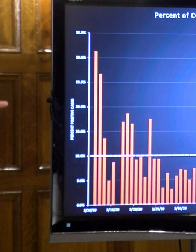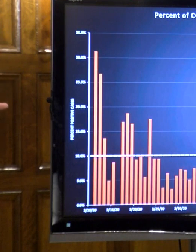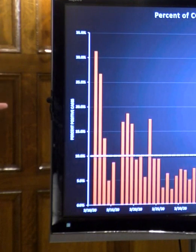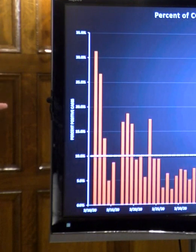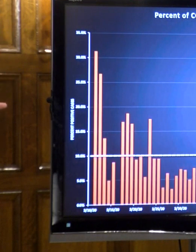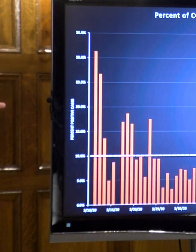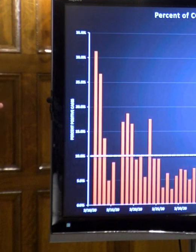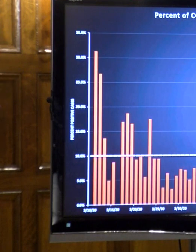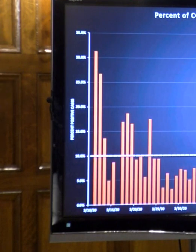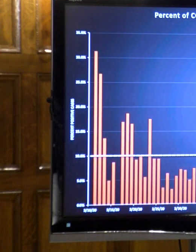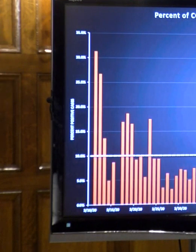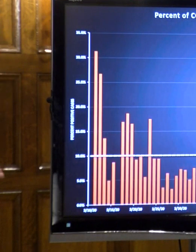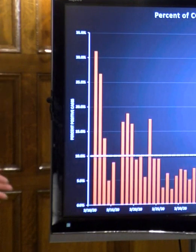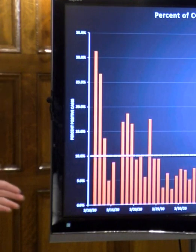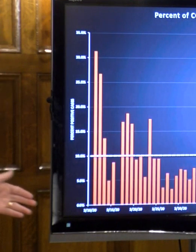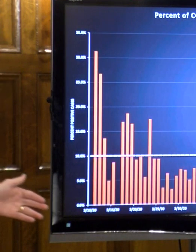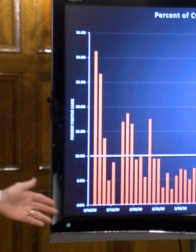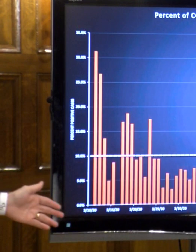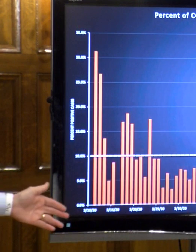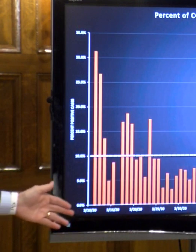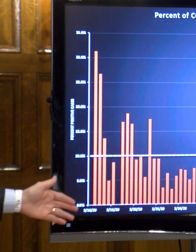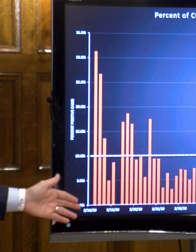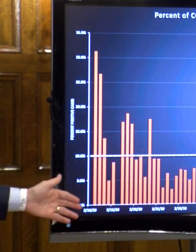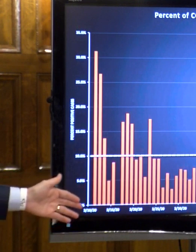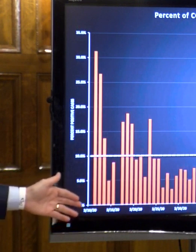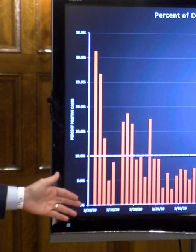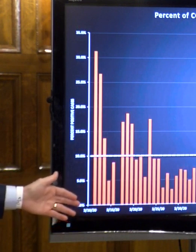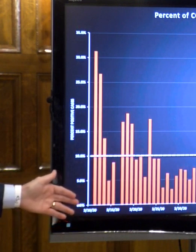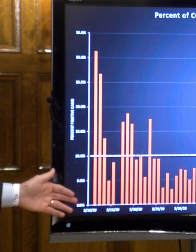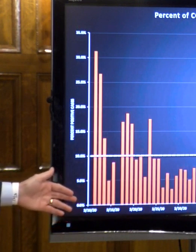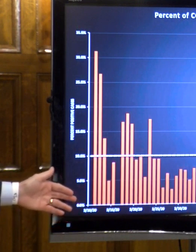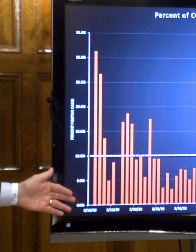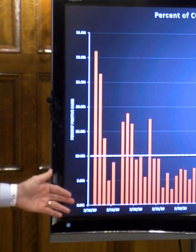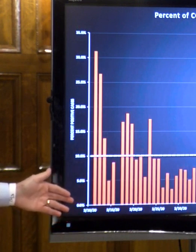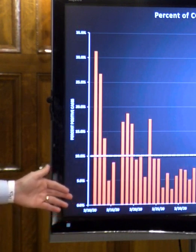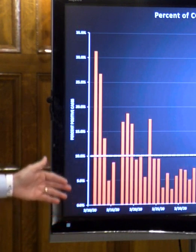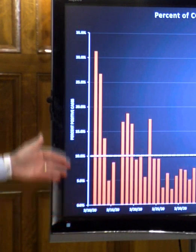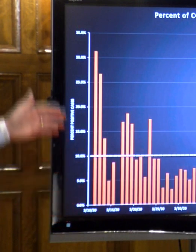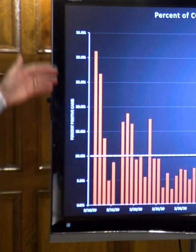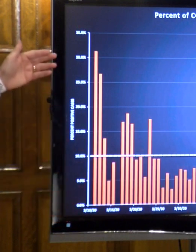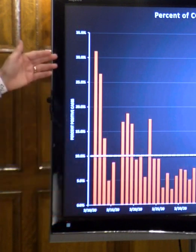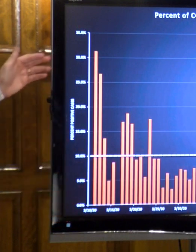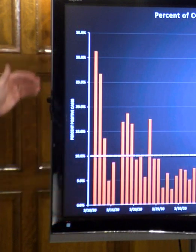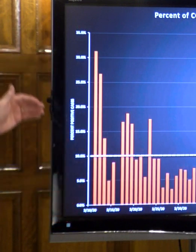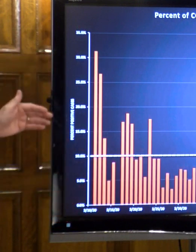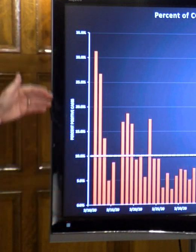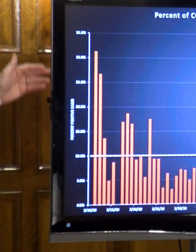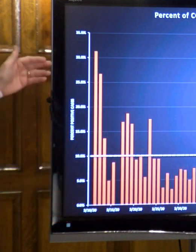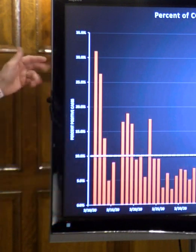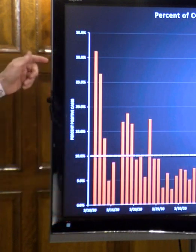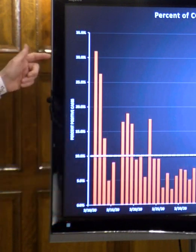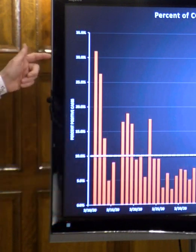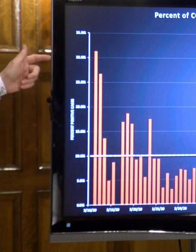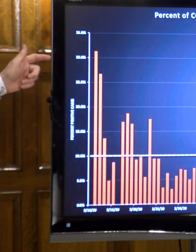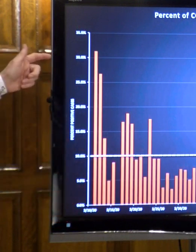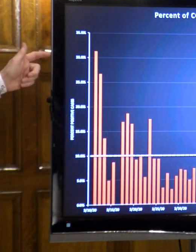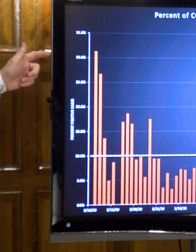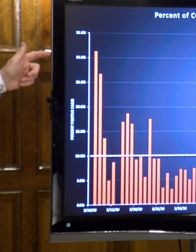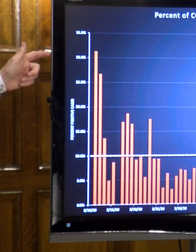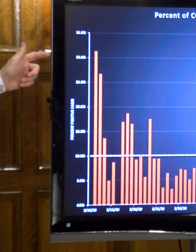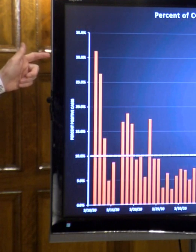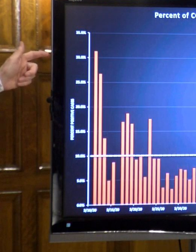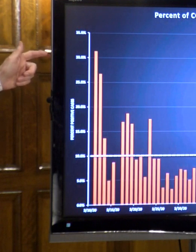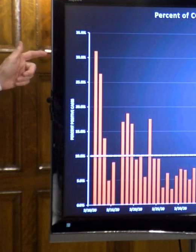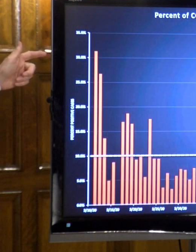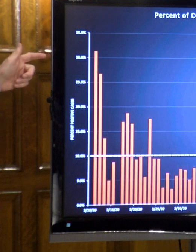by date of result. And of course, as we started out early on, uh, we're doing little testing, very targeted. It was